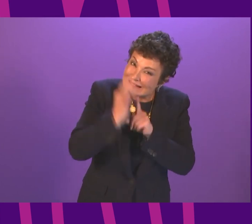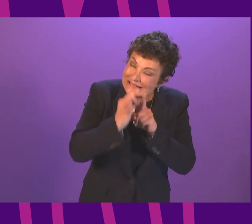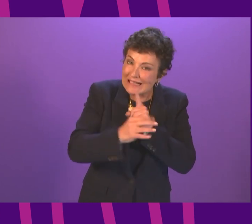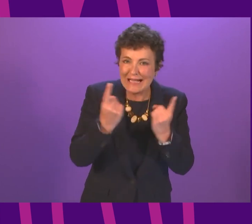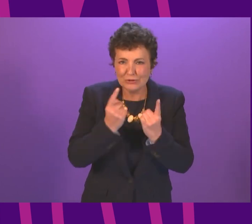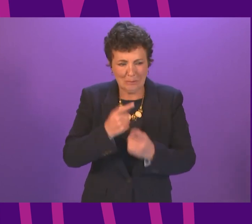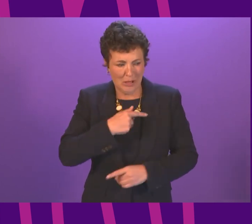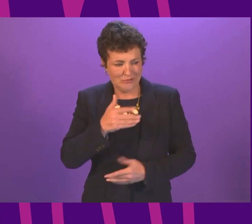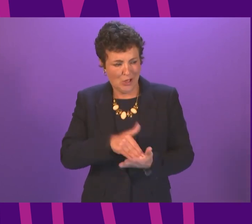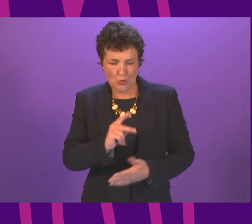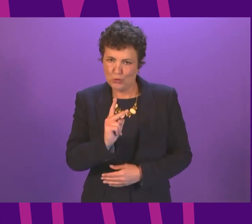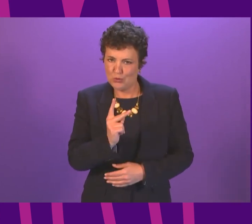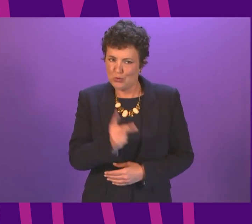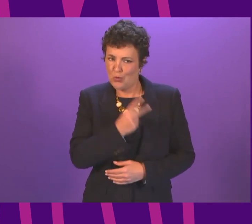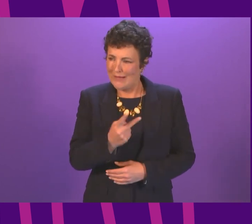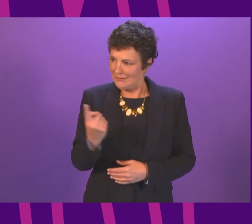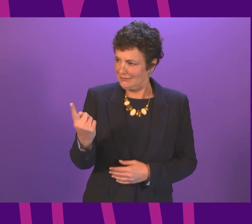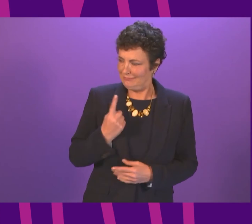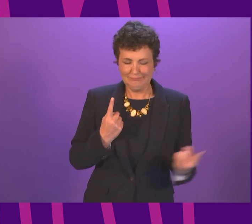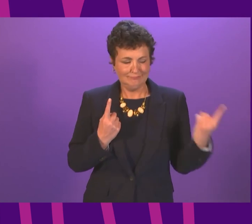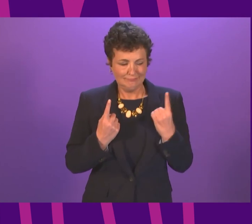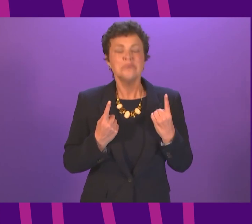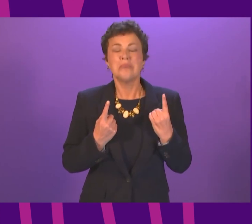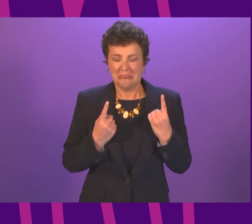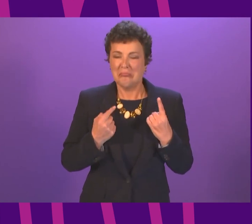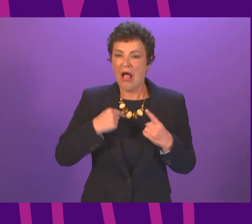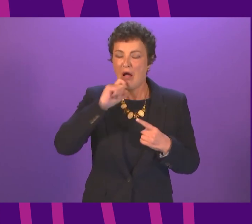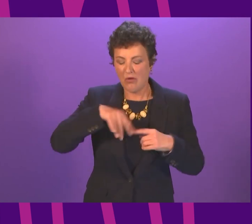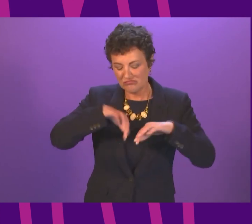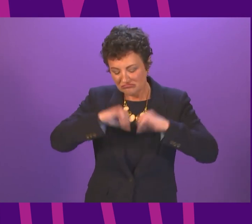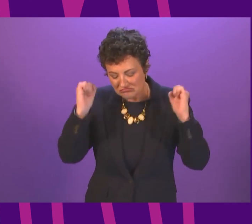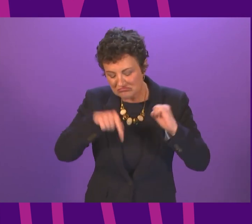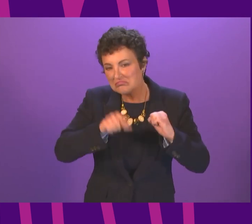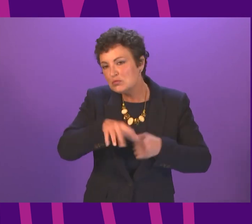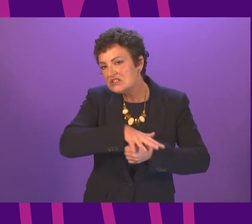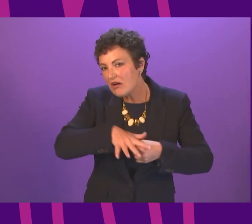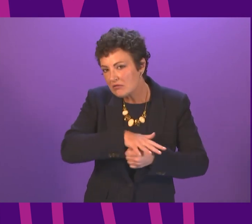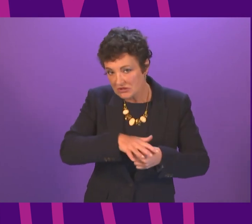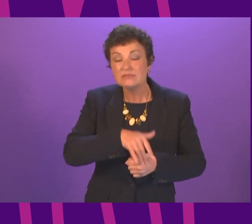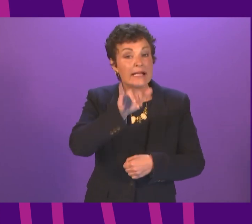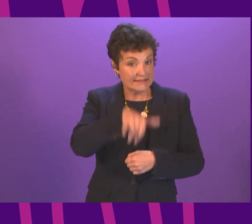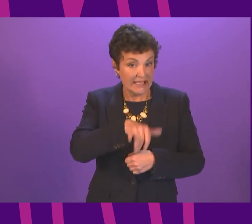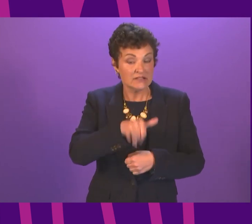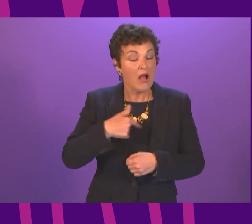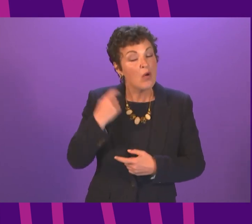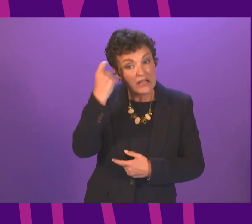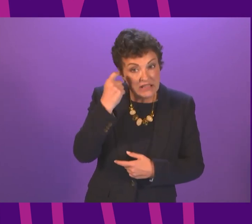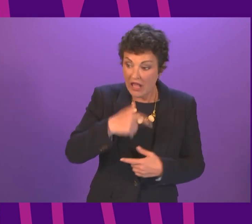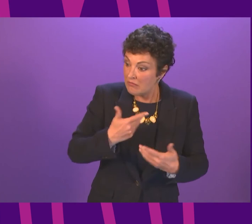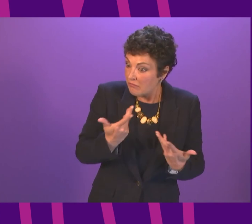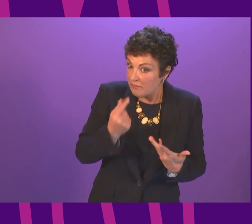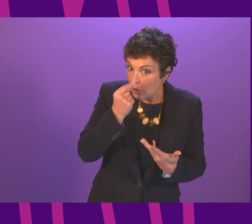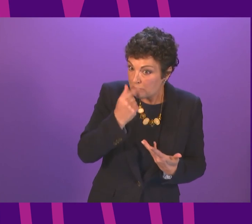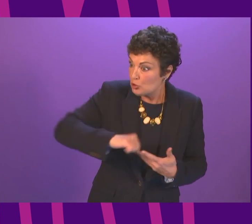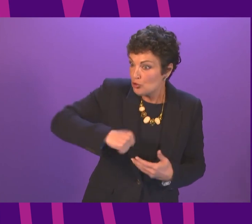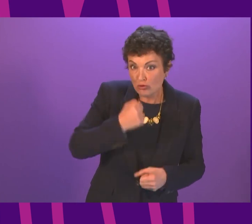been raised with me by two members today, I will certainly look at the circumstances. And yes, absolutely consider if the Scottish Government